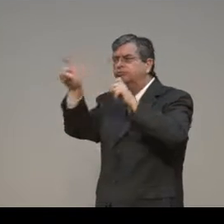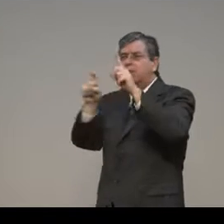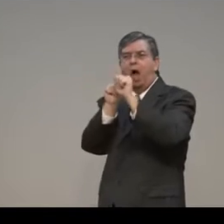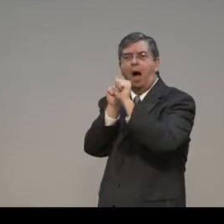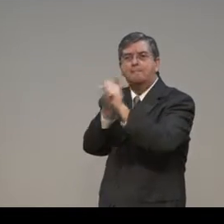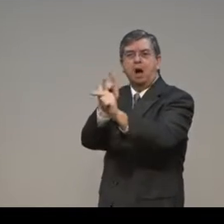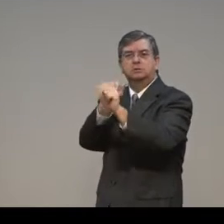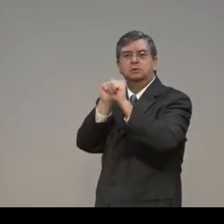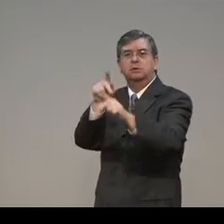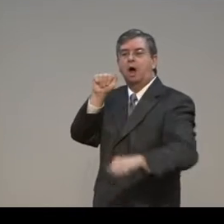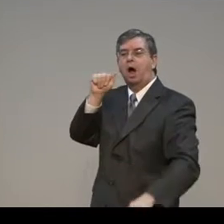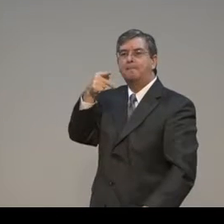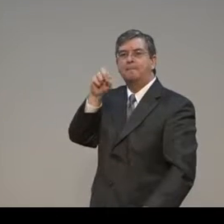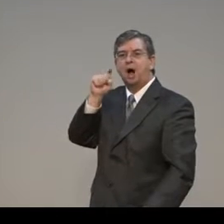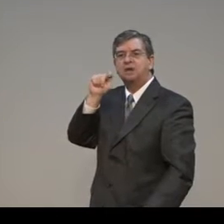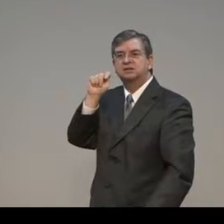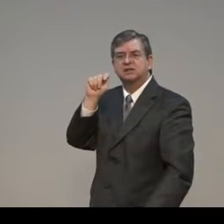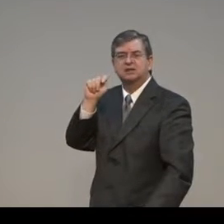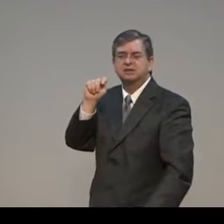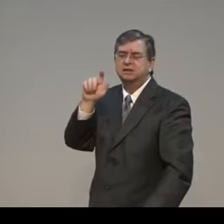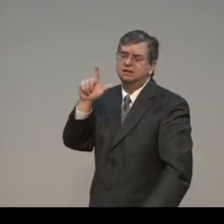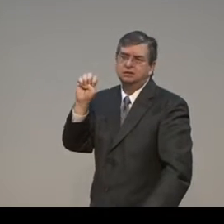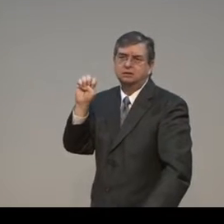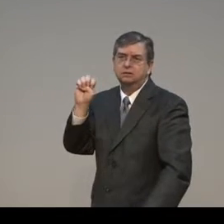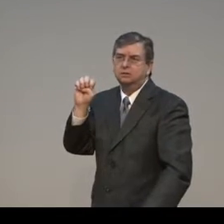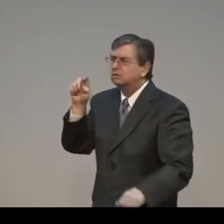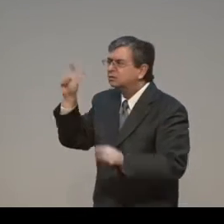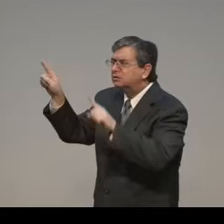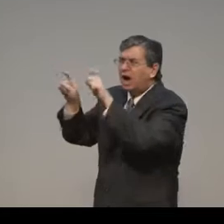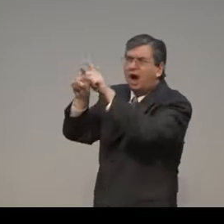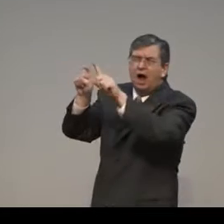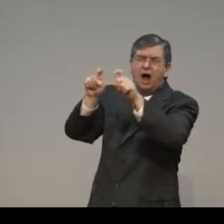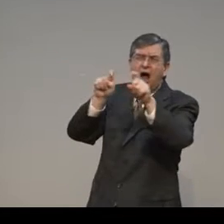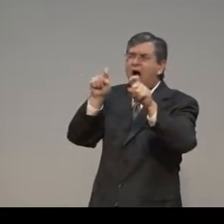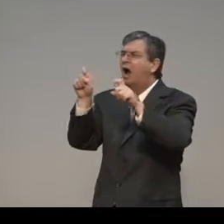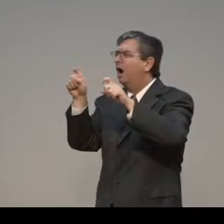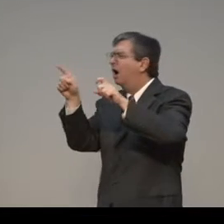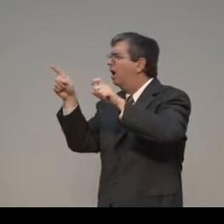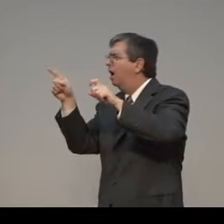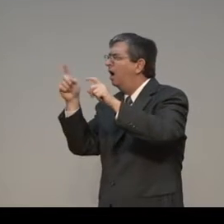after his encounter with God and working as an apostle